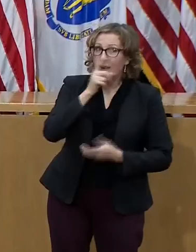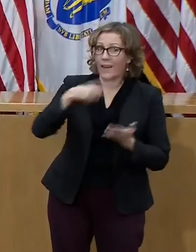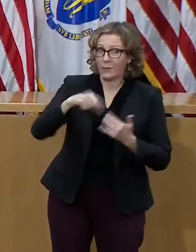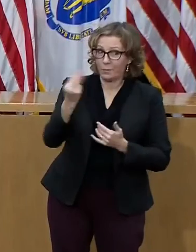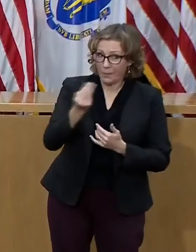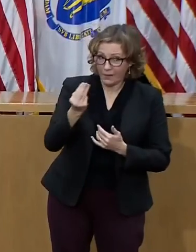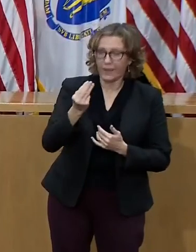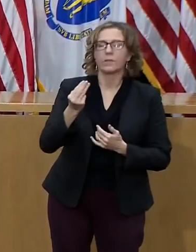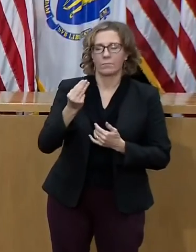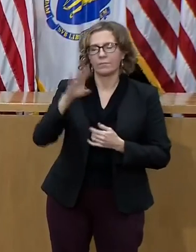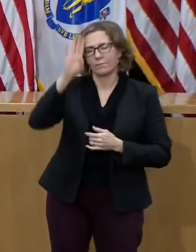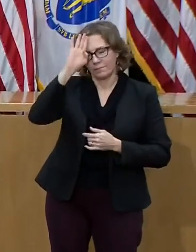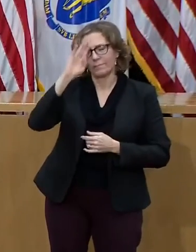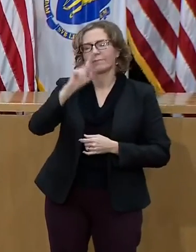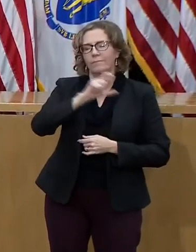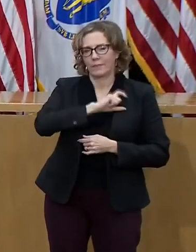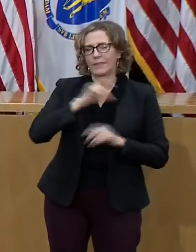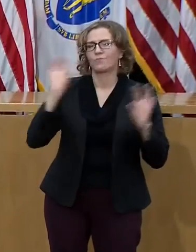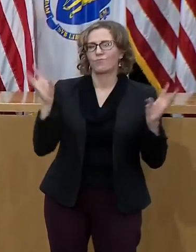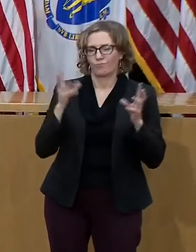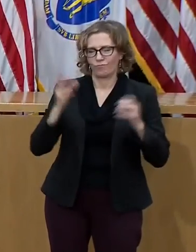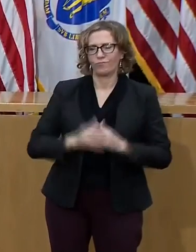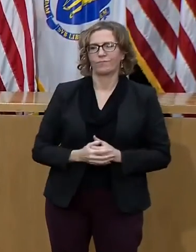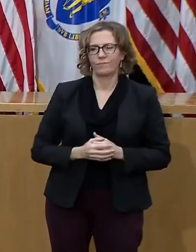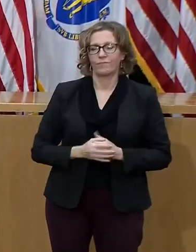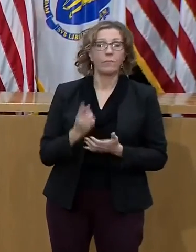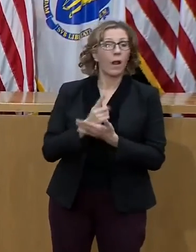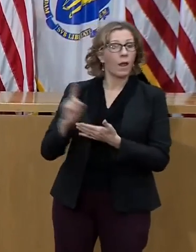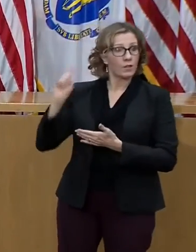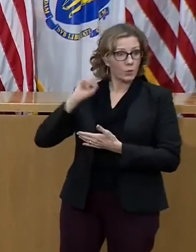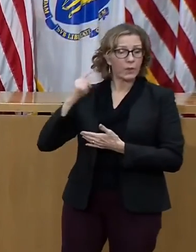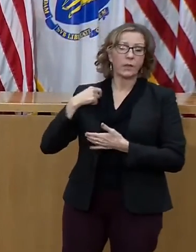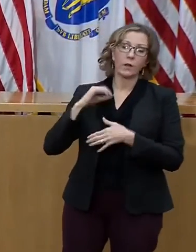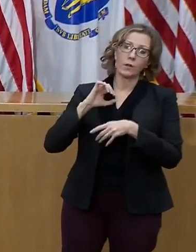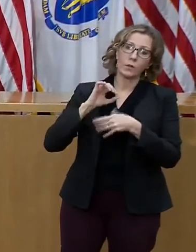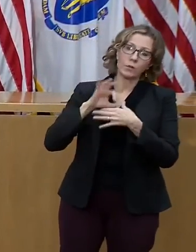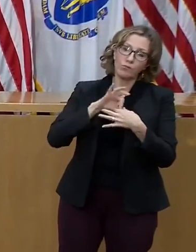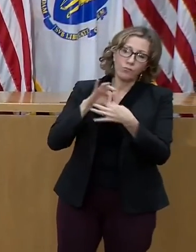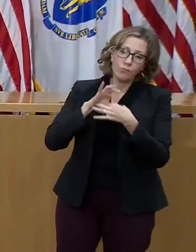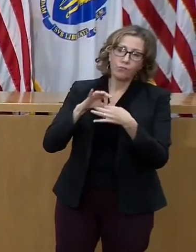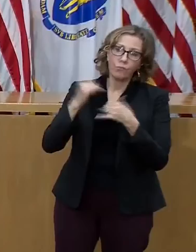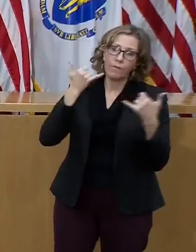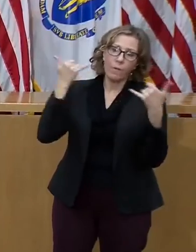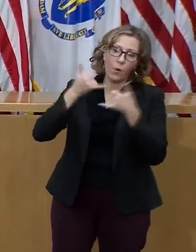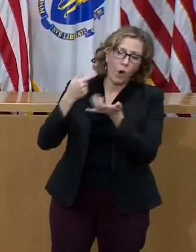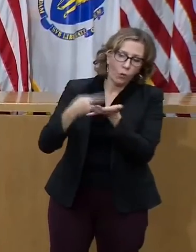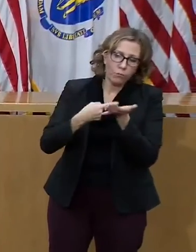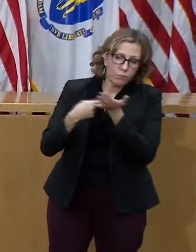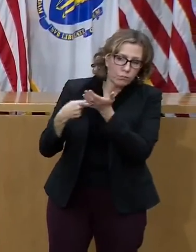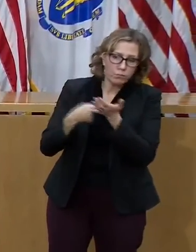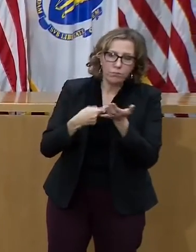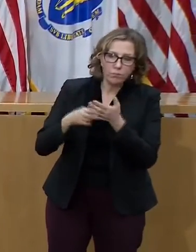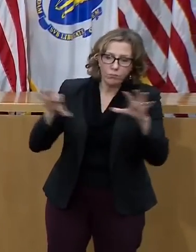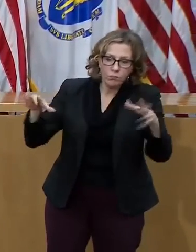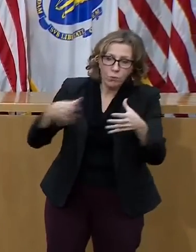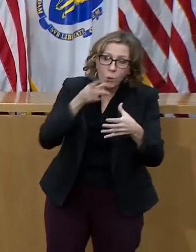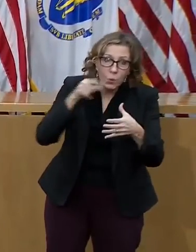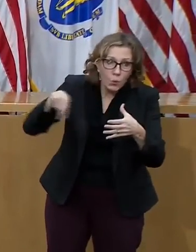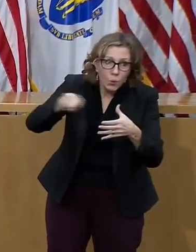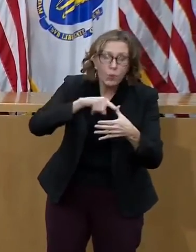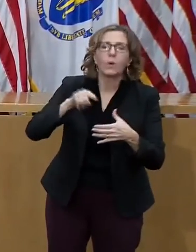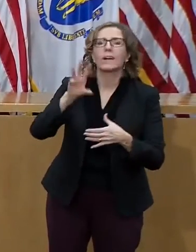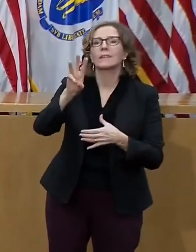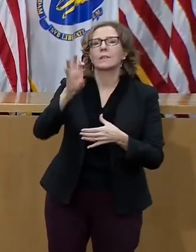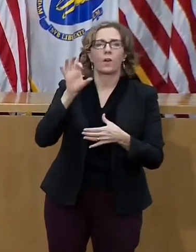week, I co-hosted a call with the Executive Office of Public Safety with just under 600 of our police, fire, and emergency